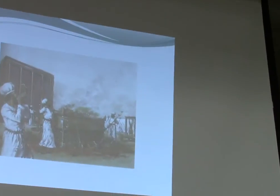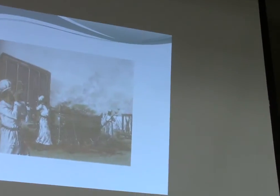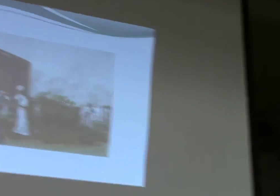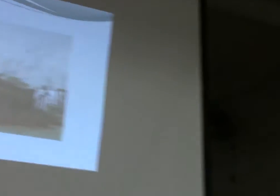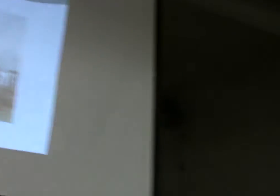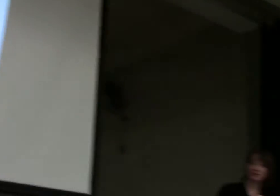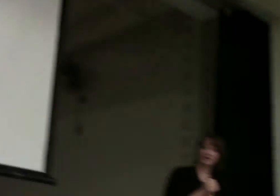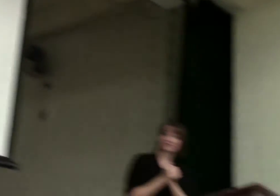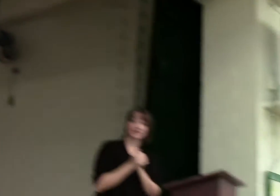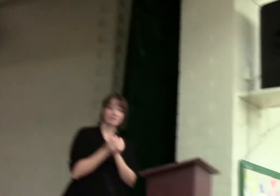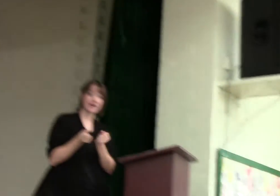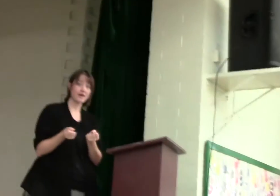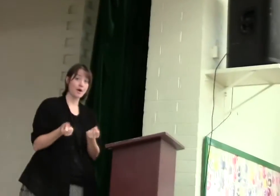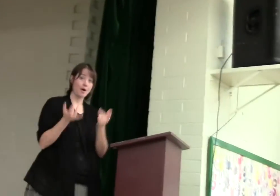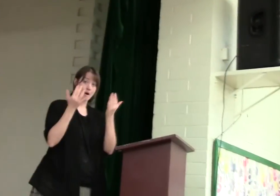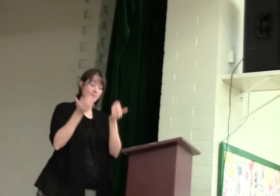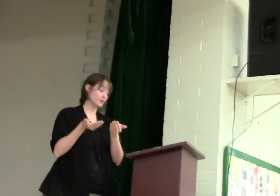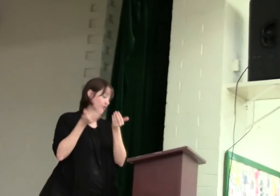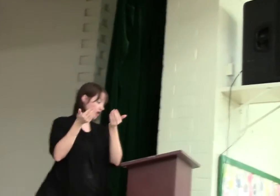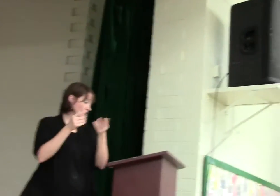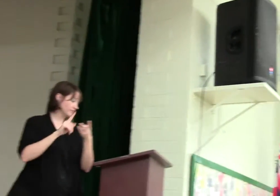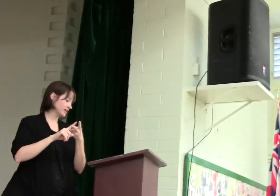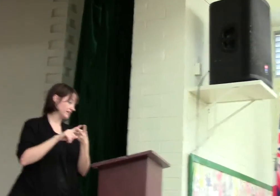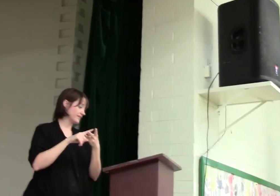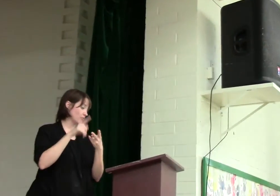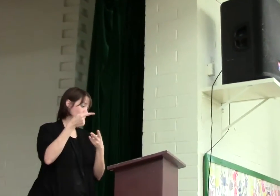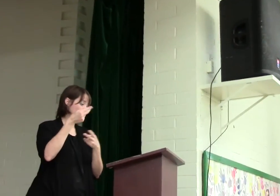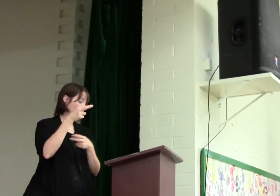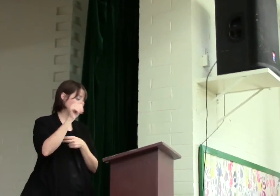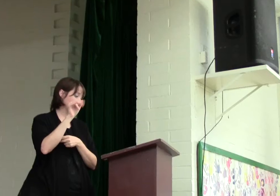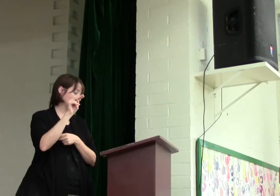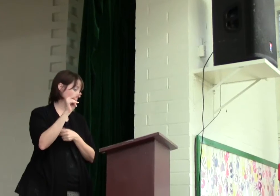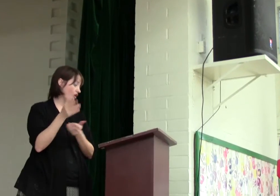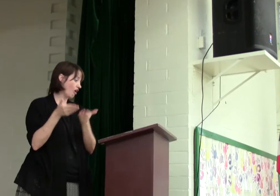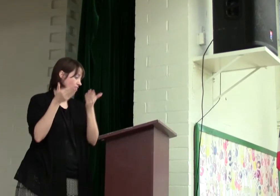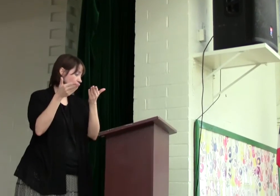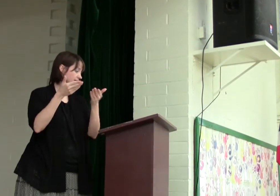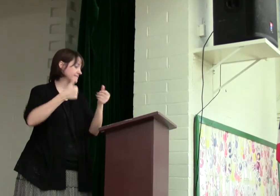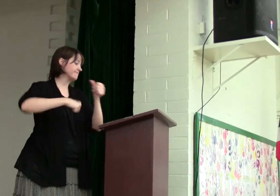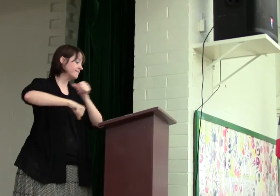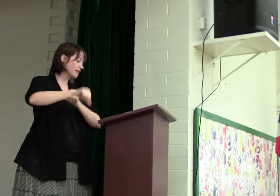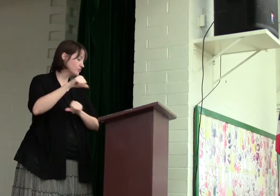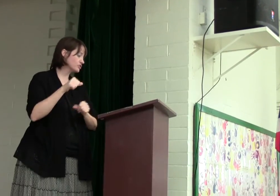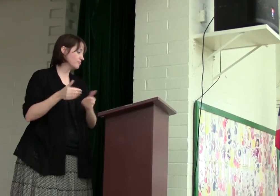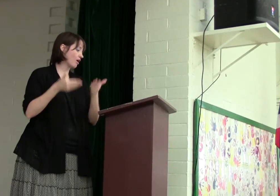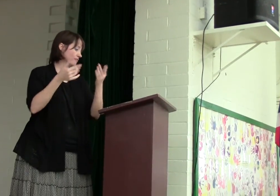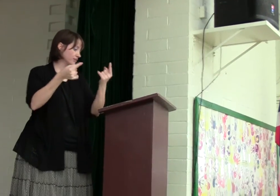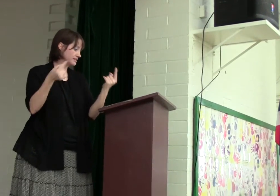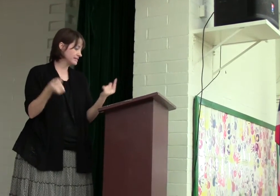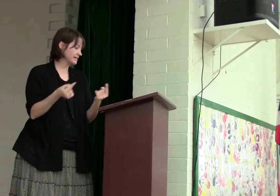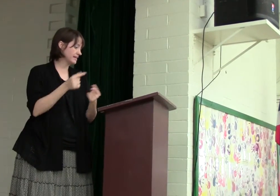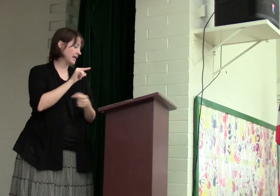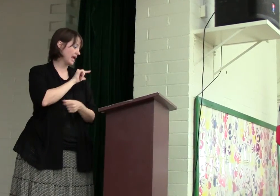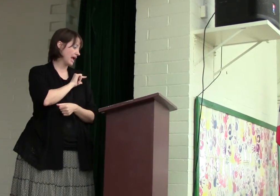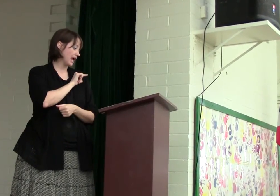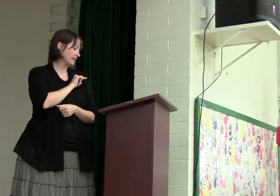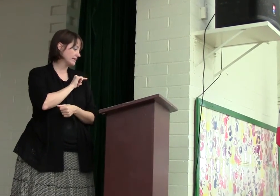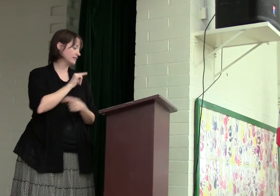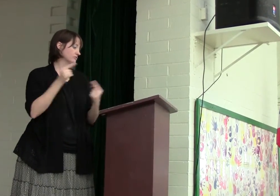I'm going to wait for it to remember. A burnt offering. There were grain offerings, fellowship offerings, sin and guilt